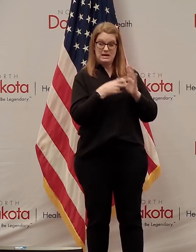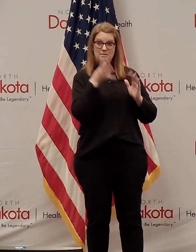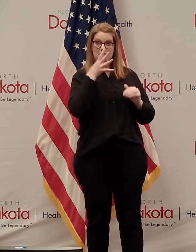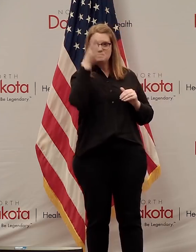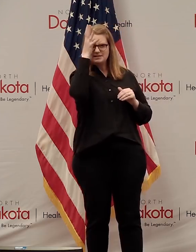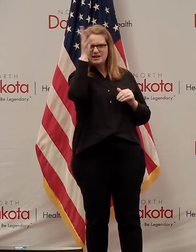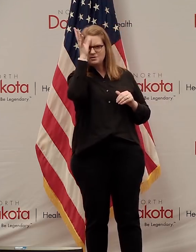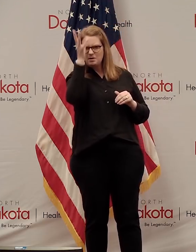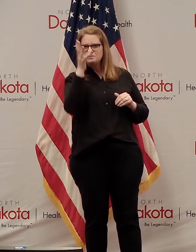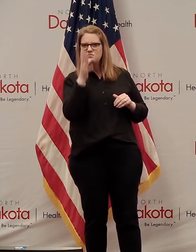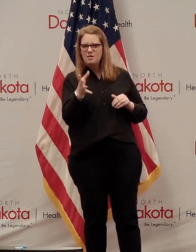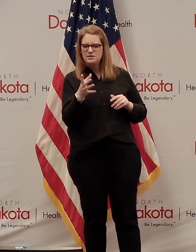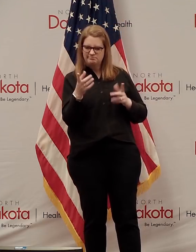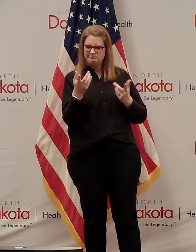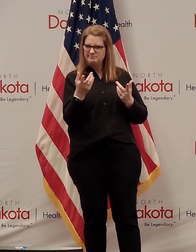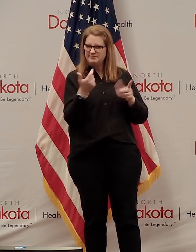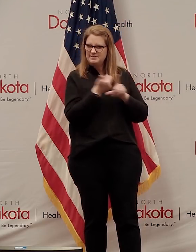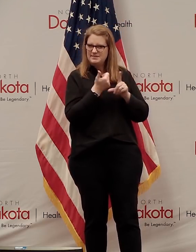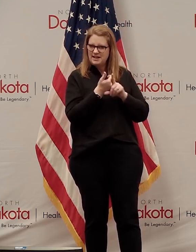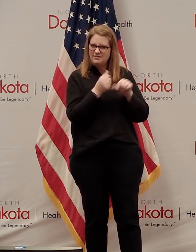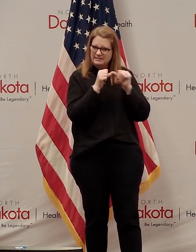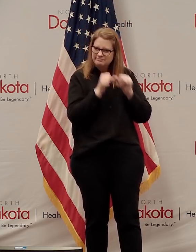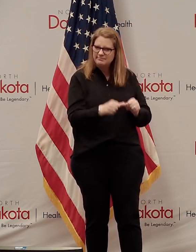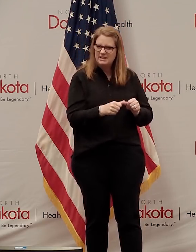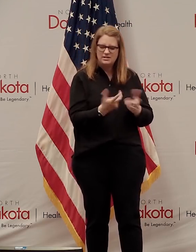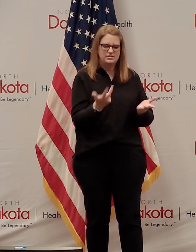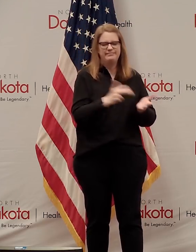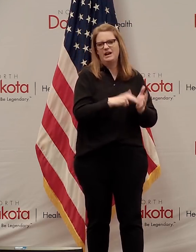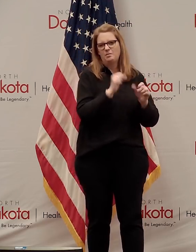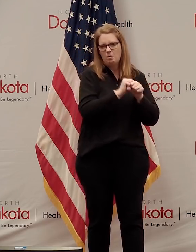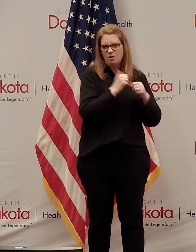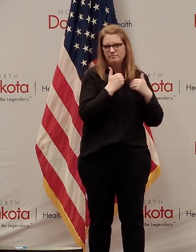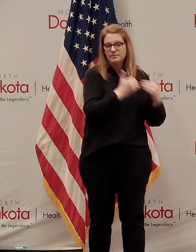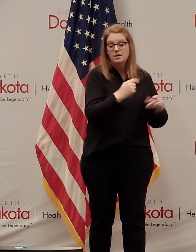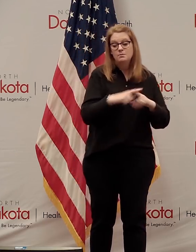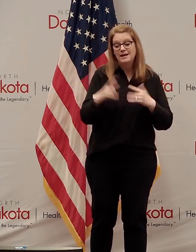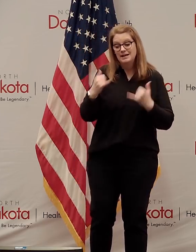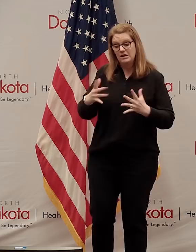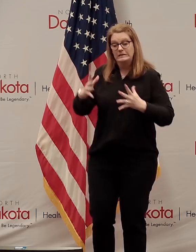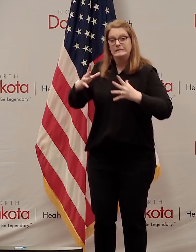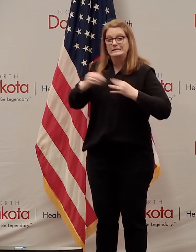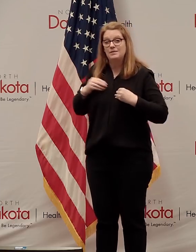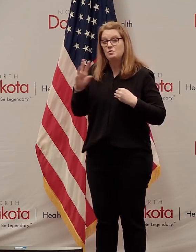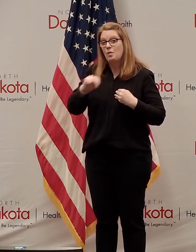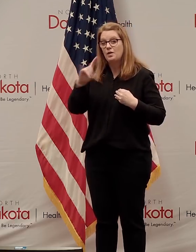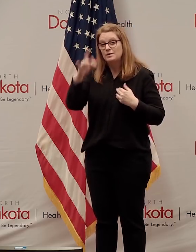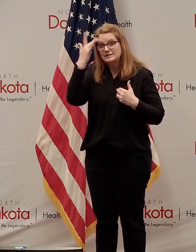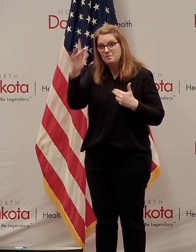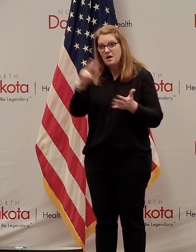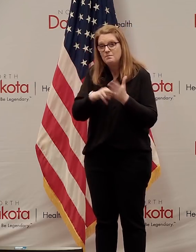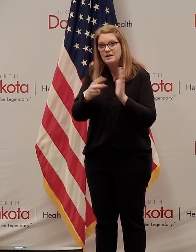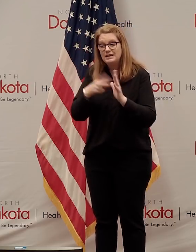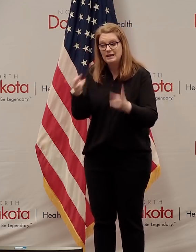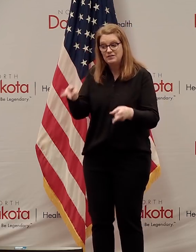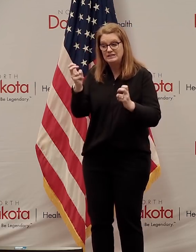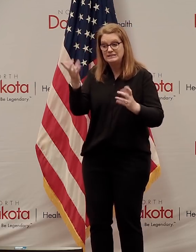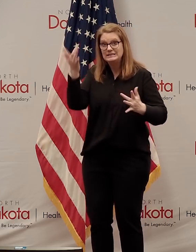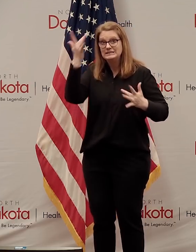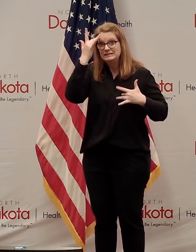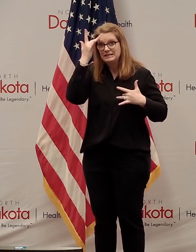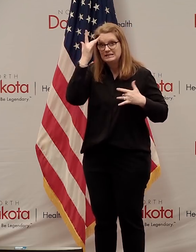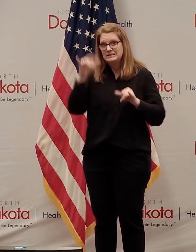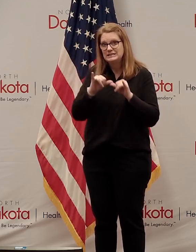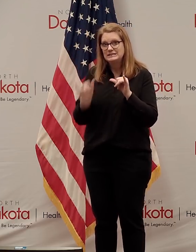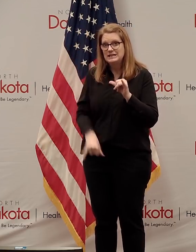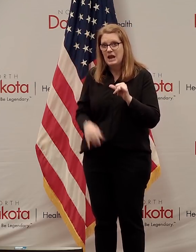We've had to embrace a new thing called North Dakota smart, which is if you're not well, you stay home, as well as follow a bunch of